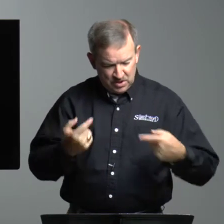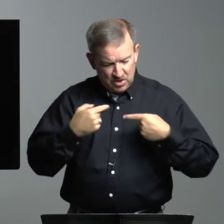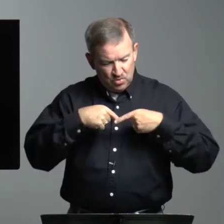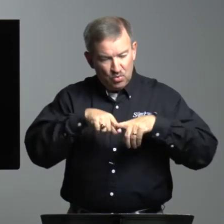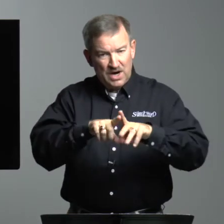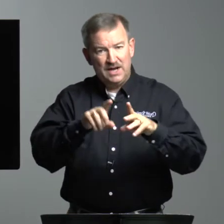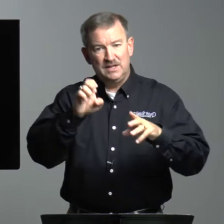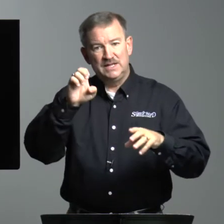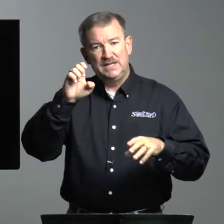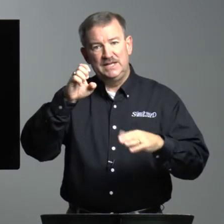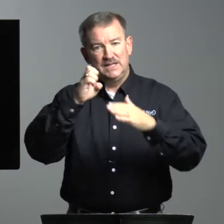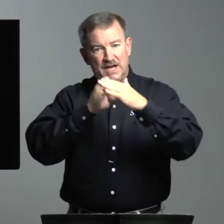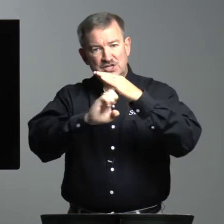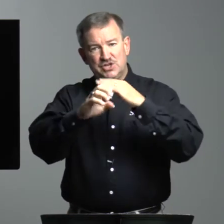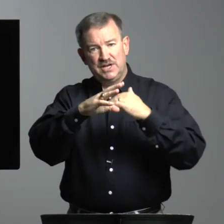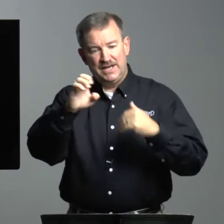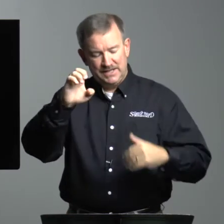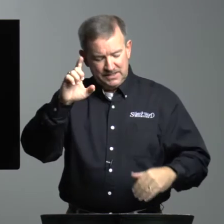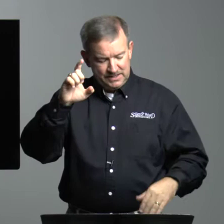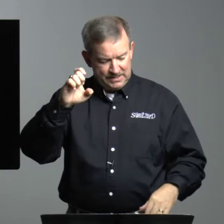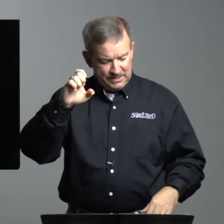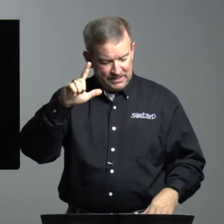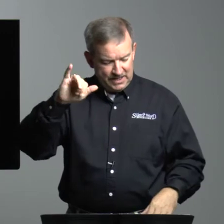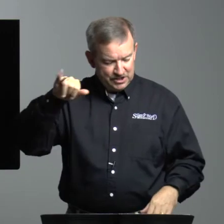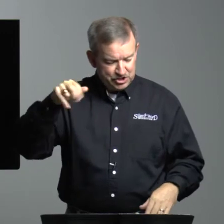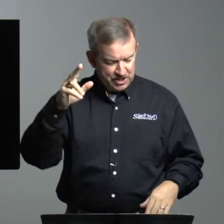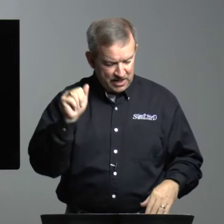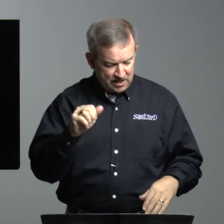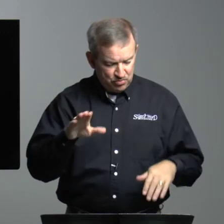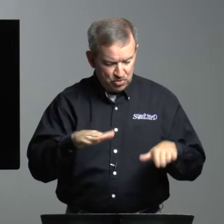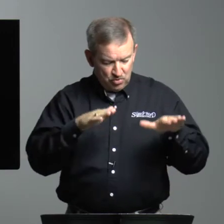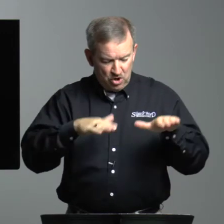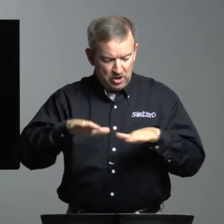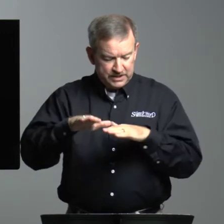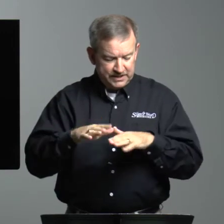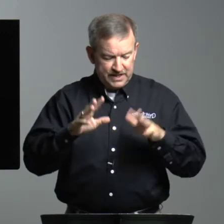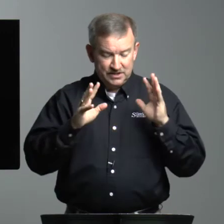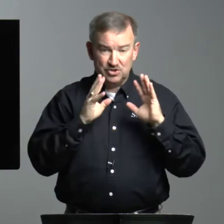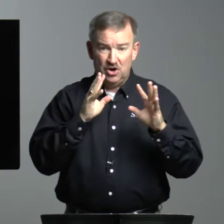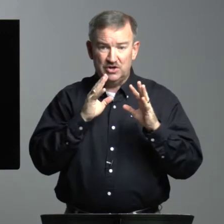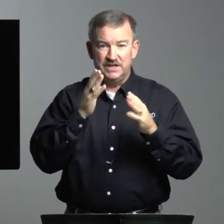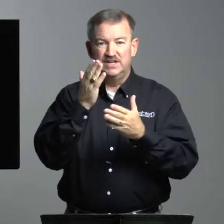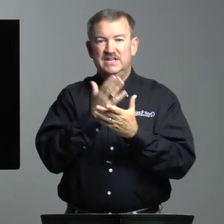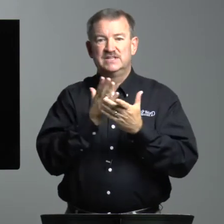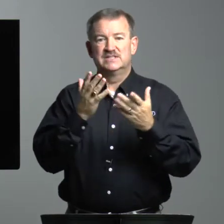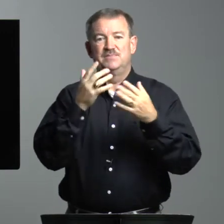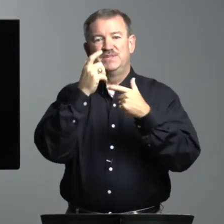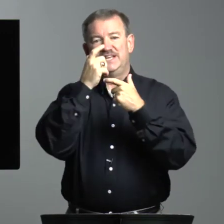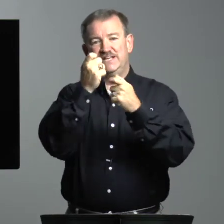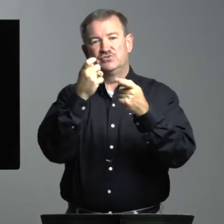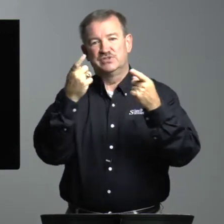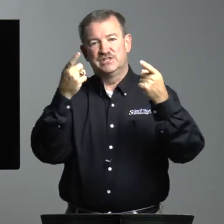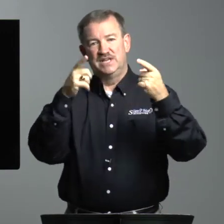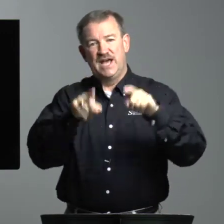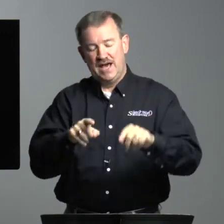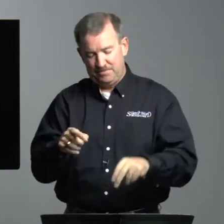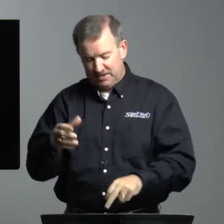While Elijah and Elisha were walking and talking, something interesting happened.